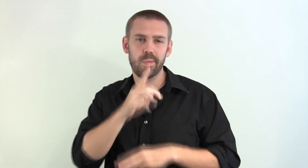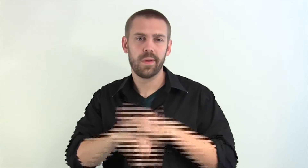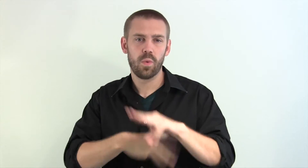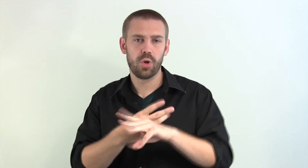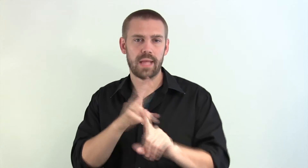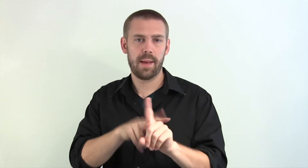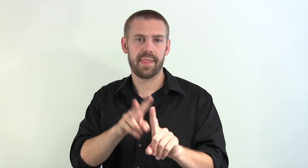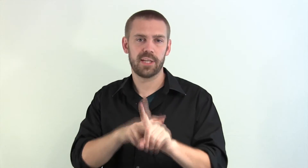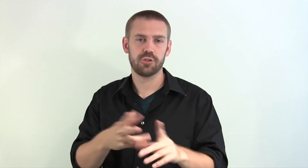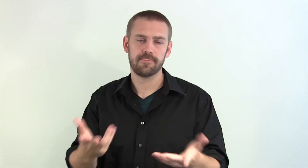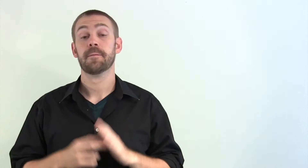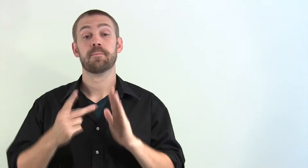application.